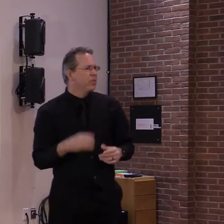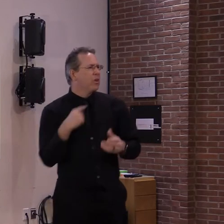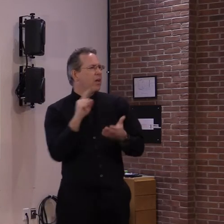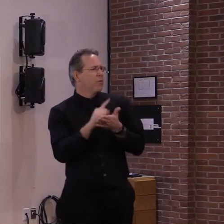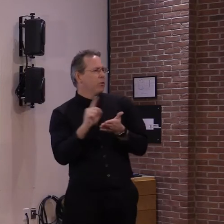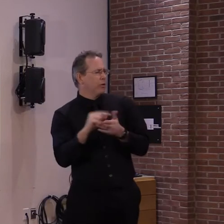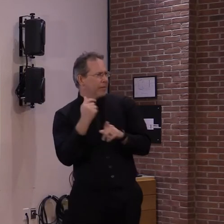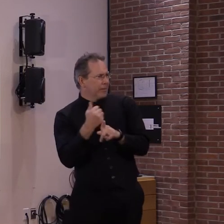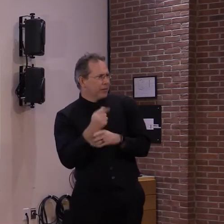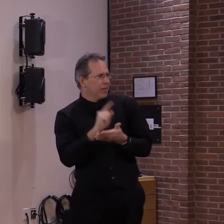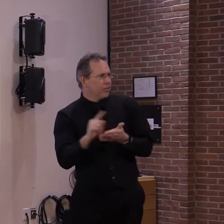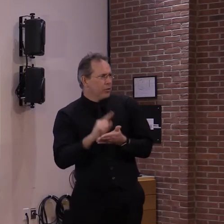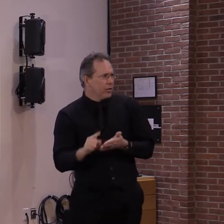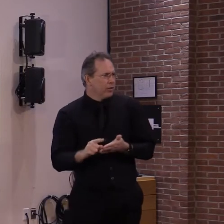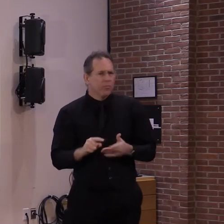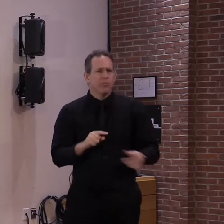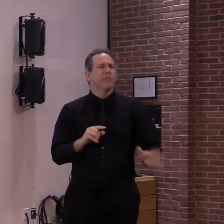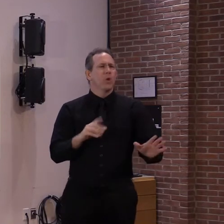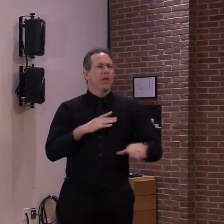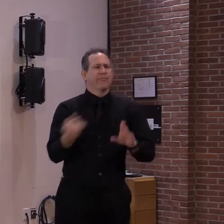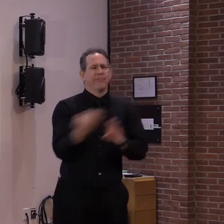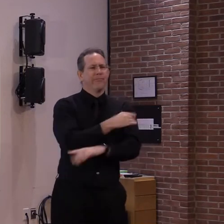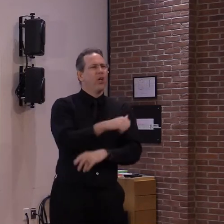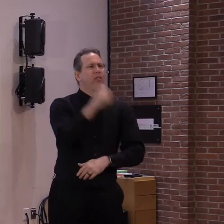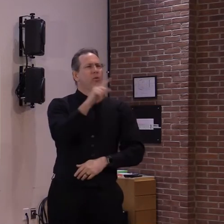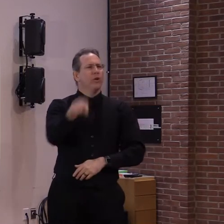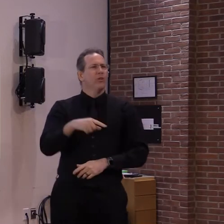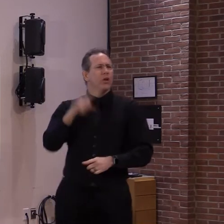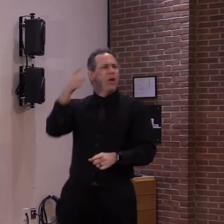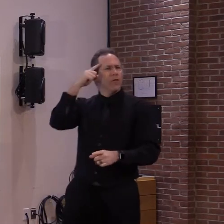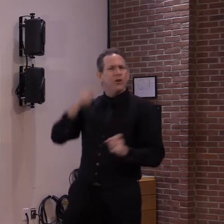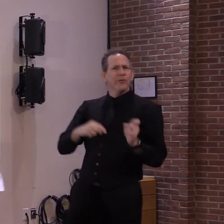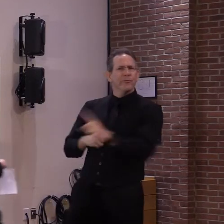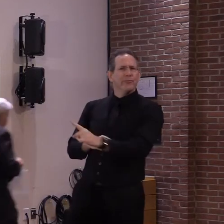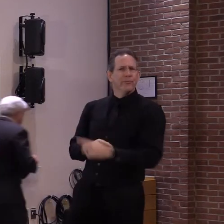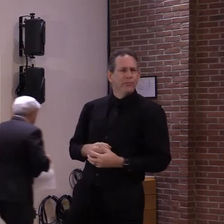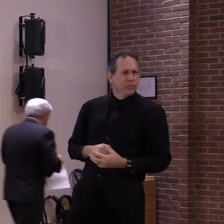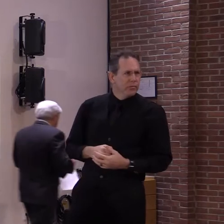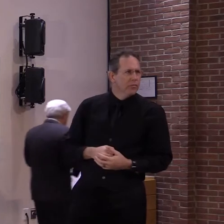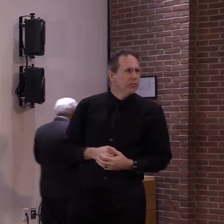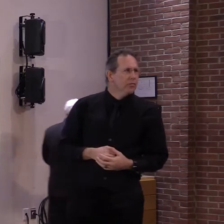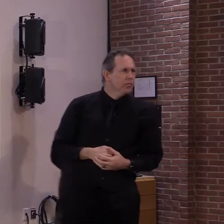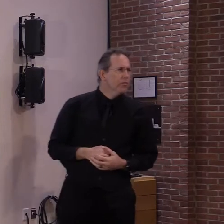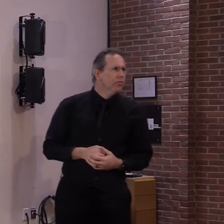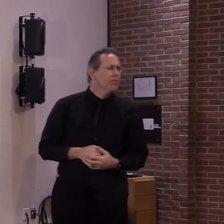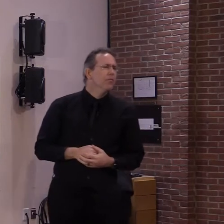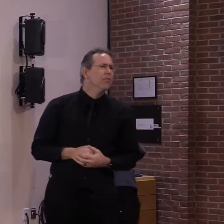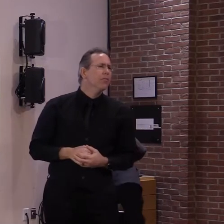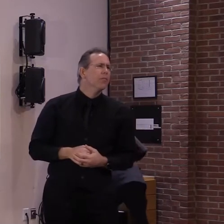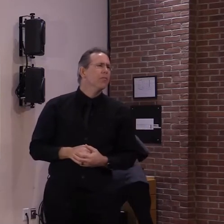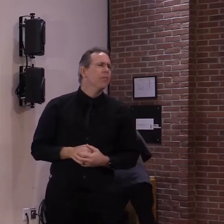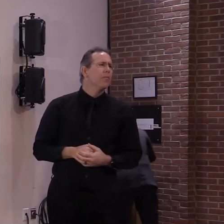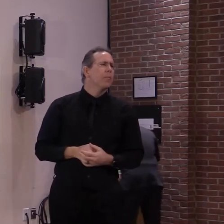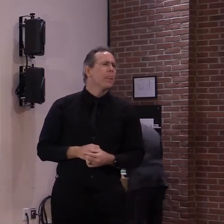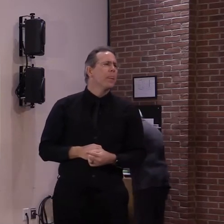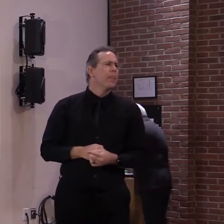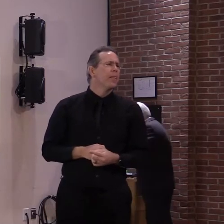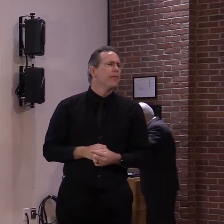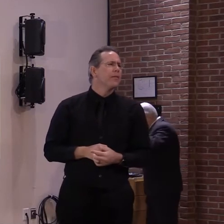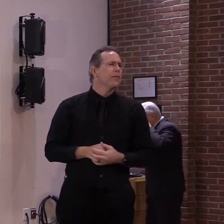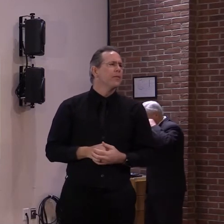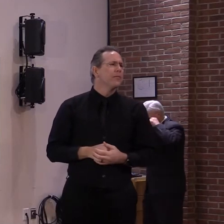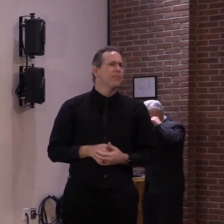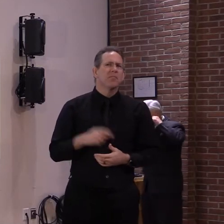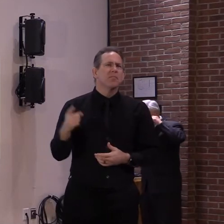do you have any initial thought about the incoming president's nearly $2 trillion relief